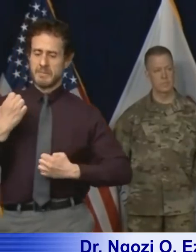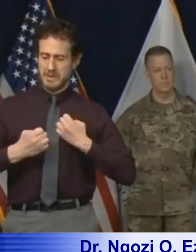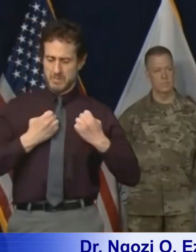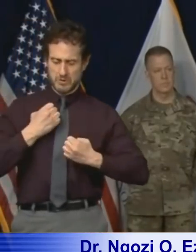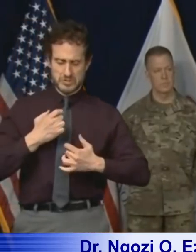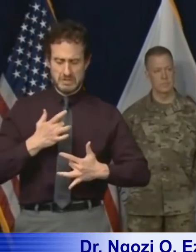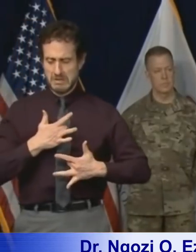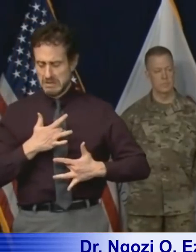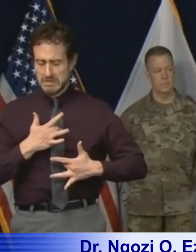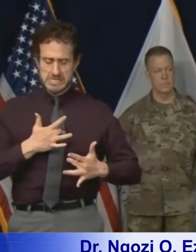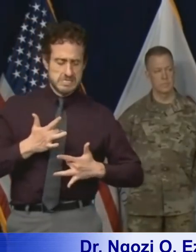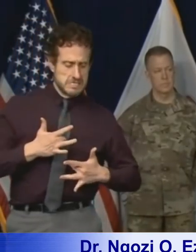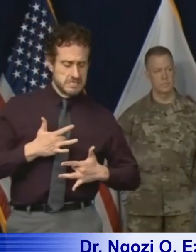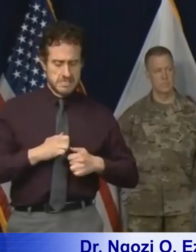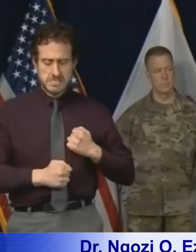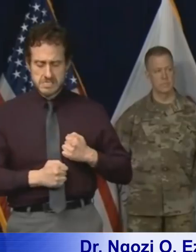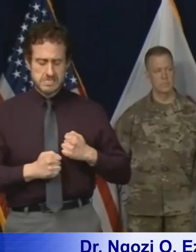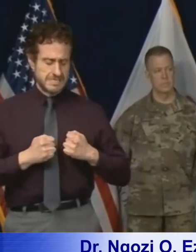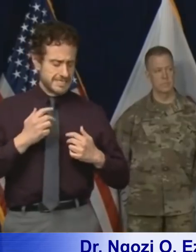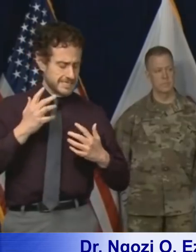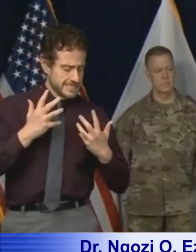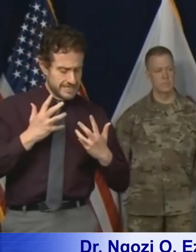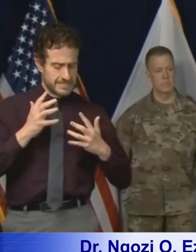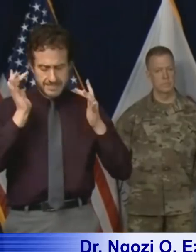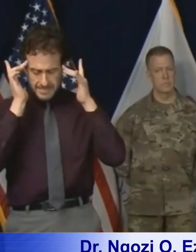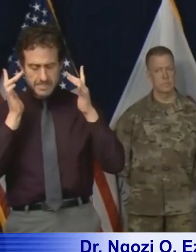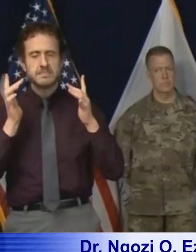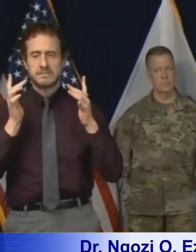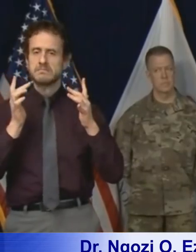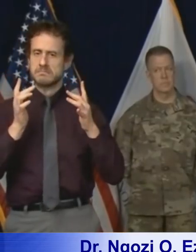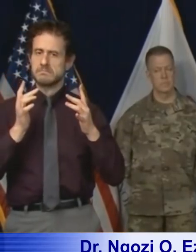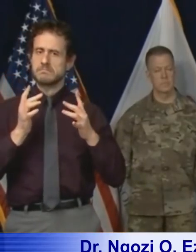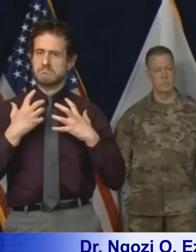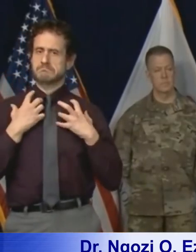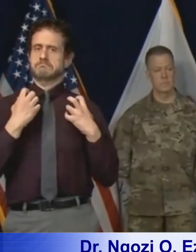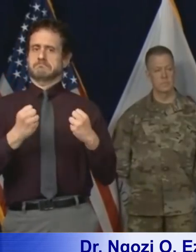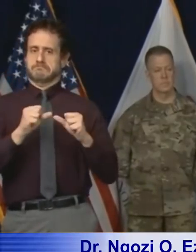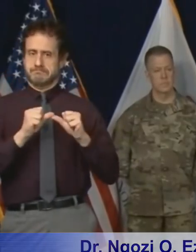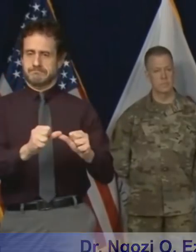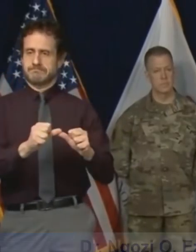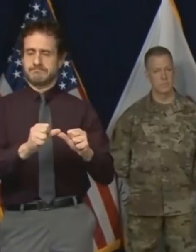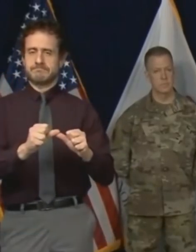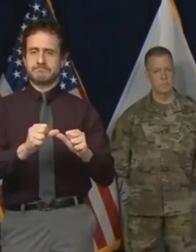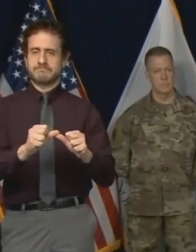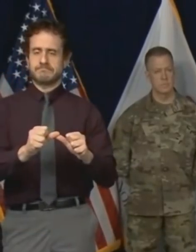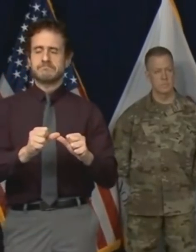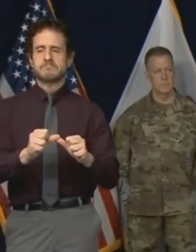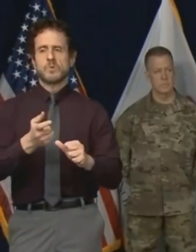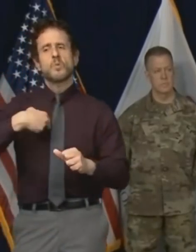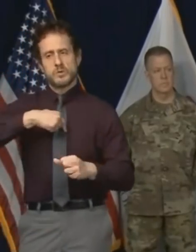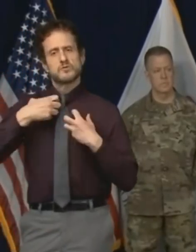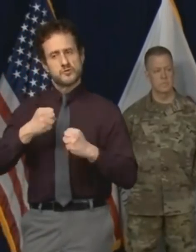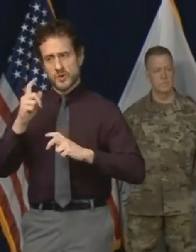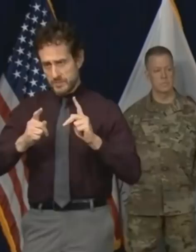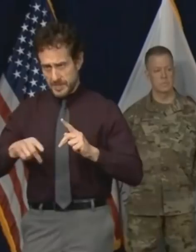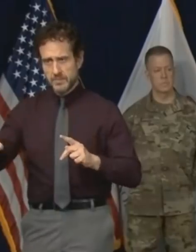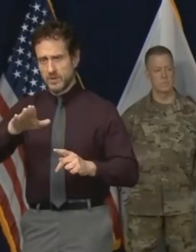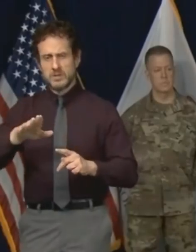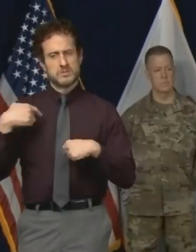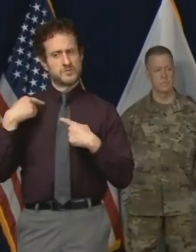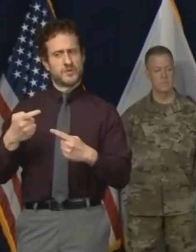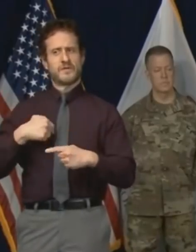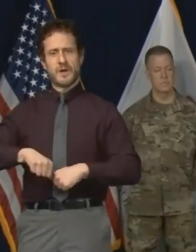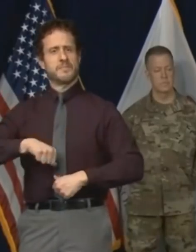trying times. But this is an indicator of our resilience. I'm proud of the way that Illinois has responded thus far.